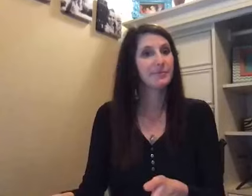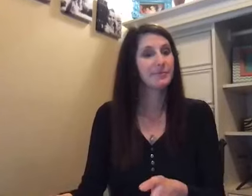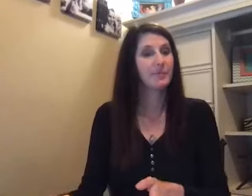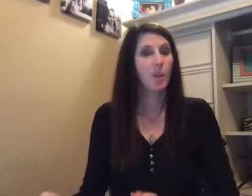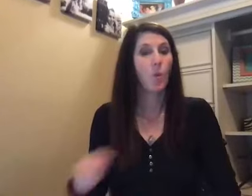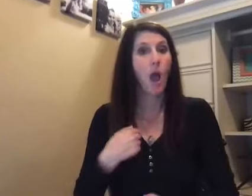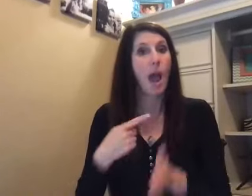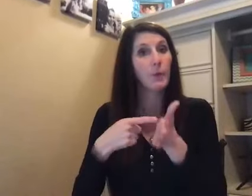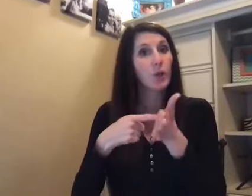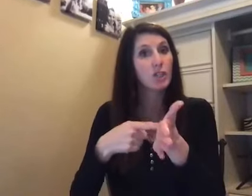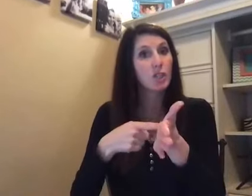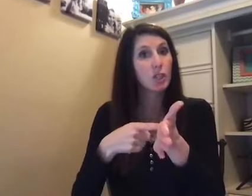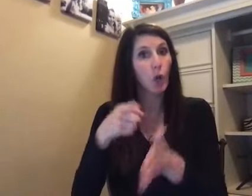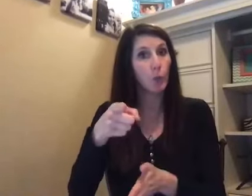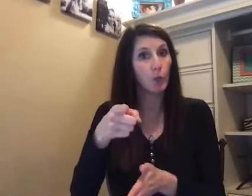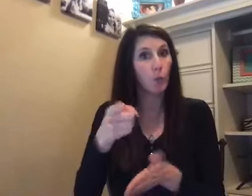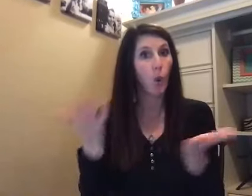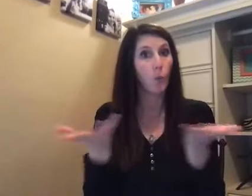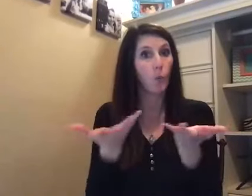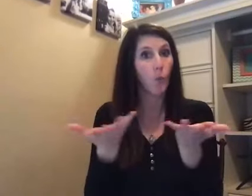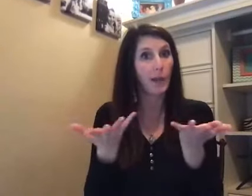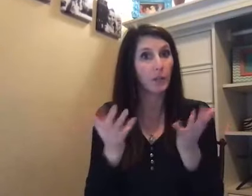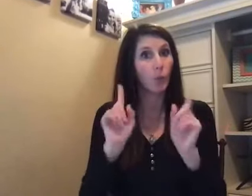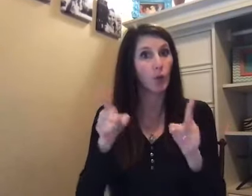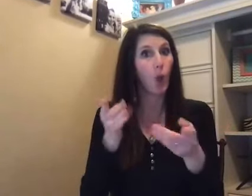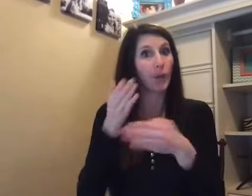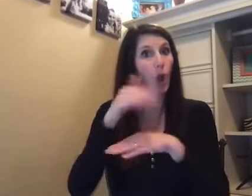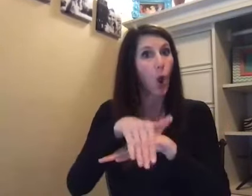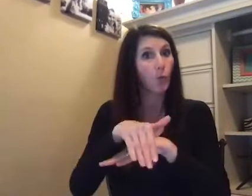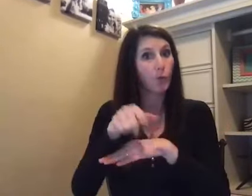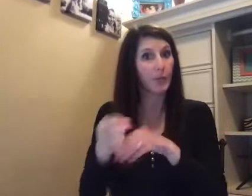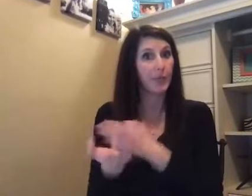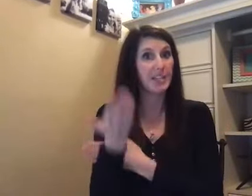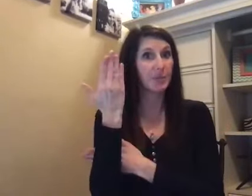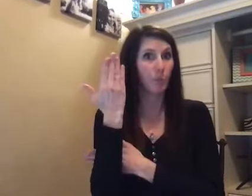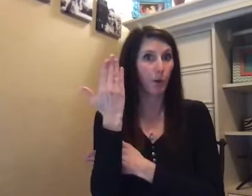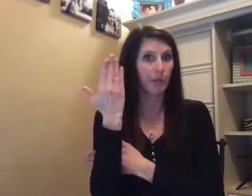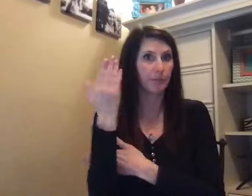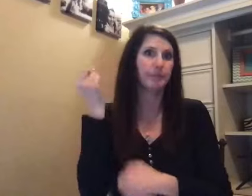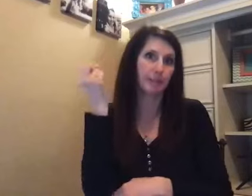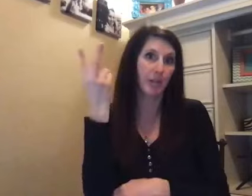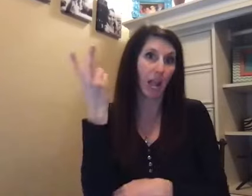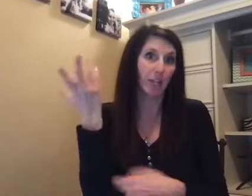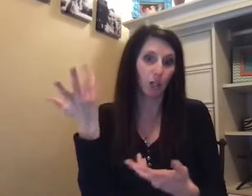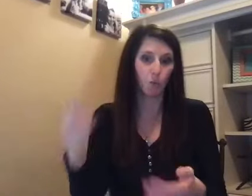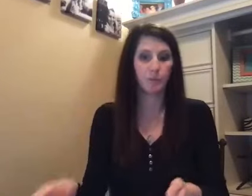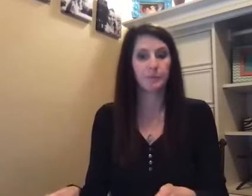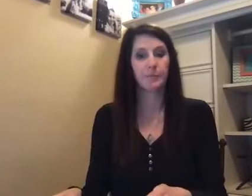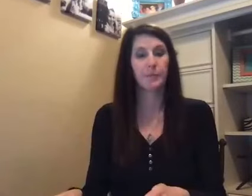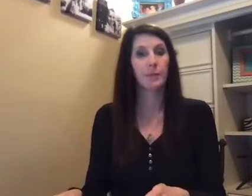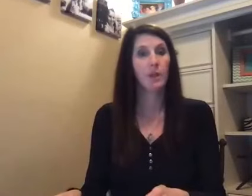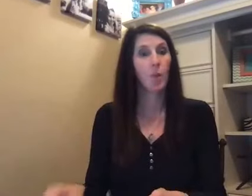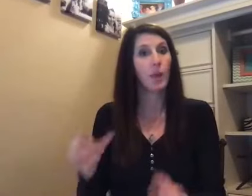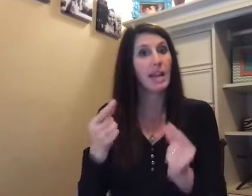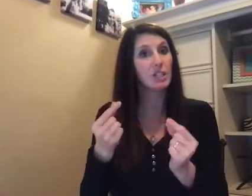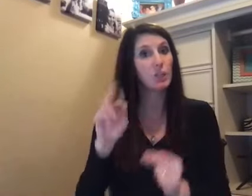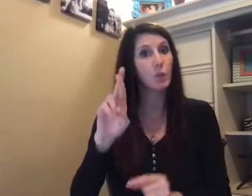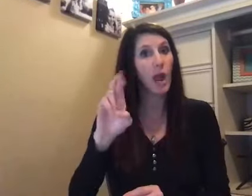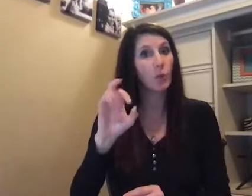Well, I'm going to show you what we're going over this morning and then we're going to do a